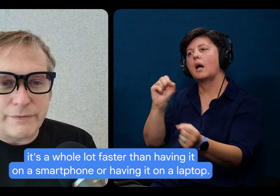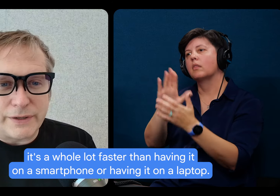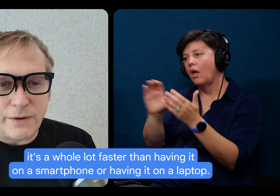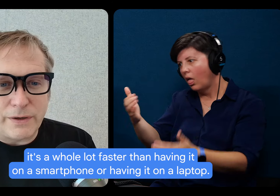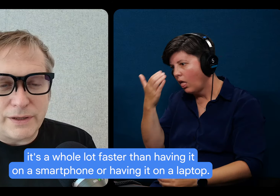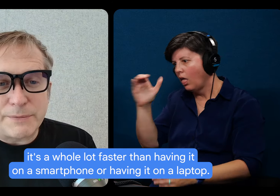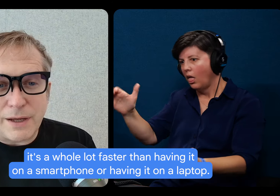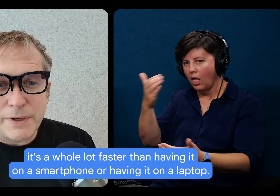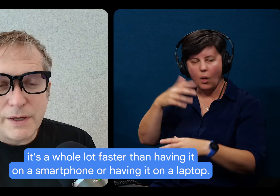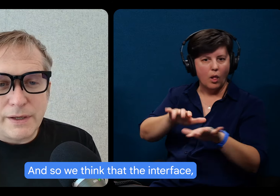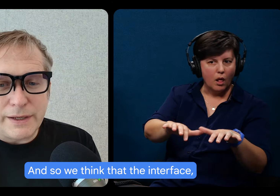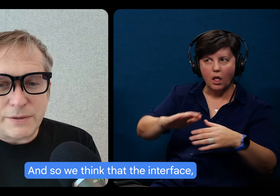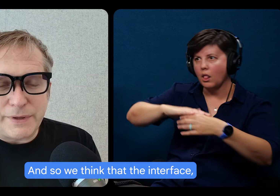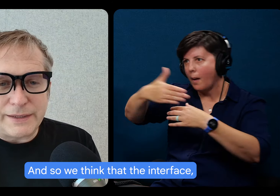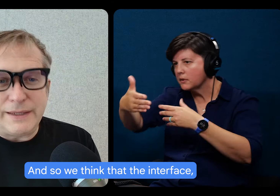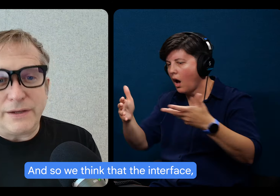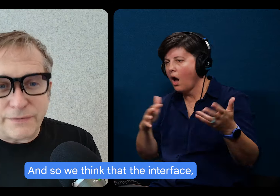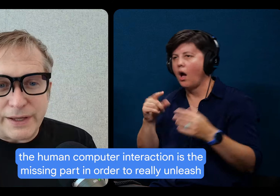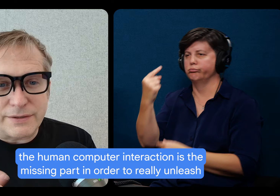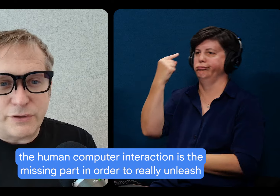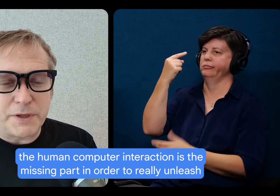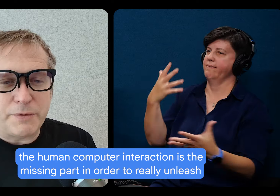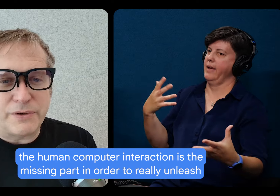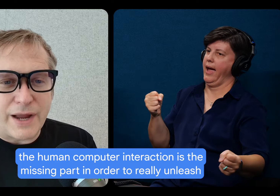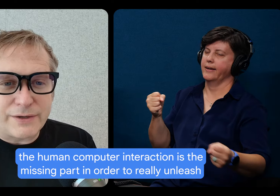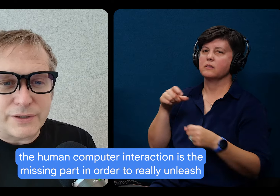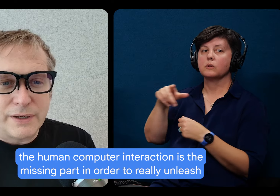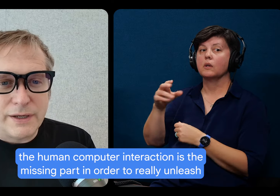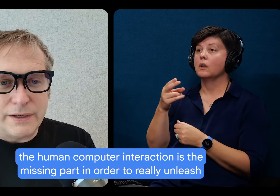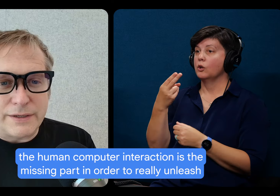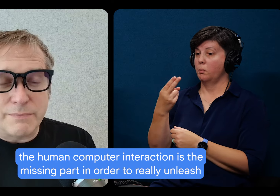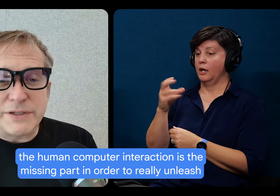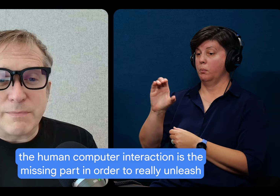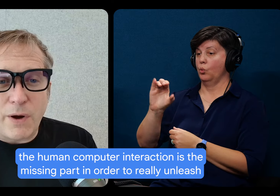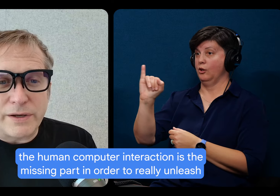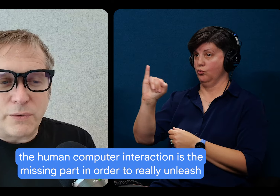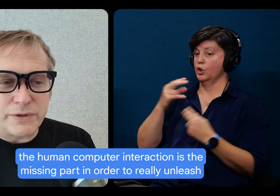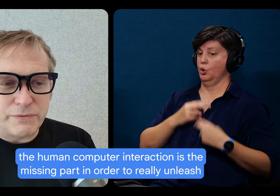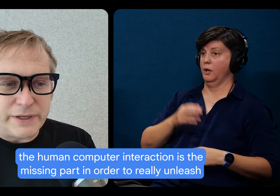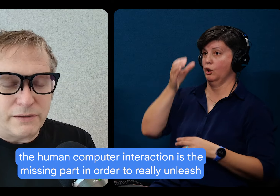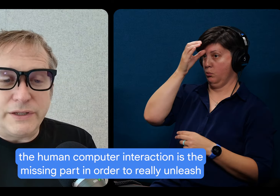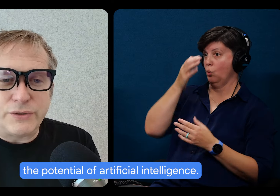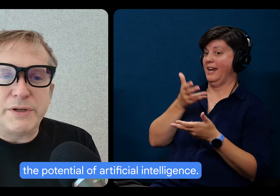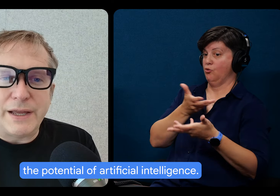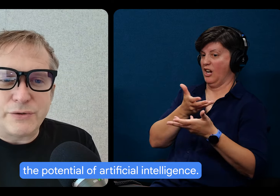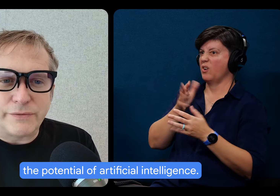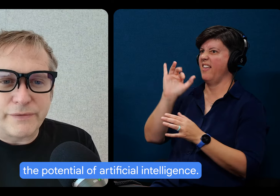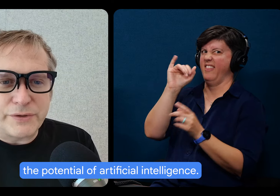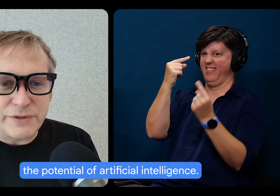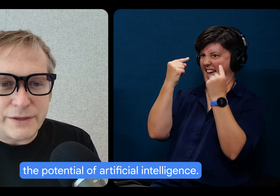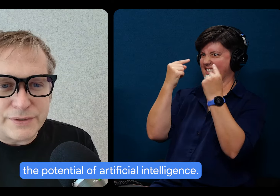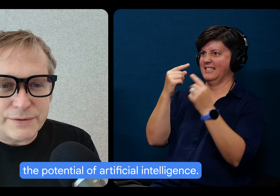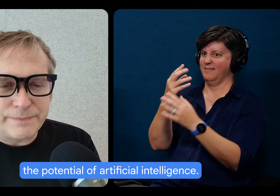or having it on a laptop. And so we think that the interface, the human computer interaction is the missing part in order to really unleash the potential